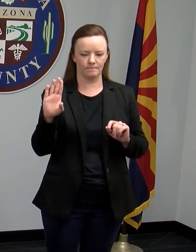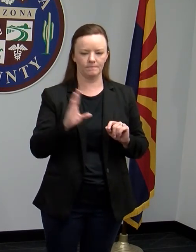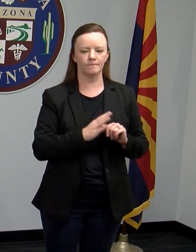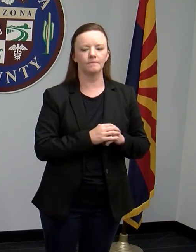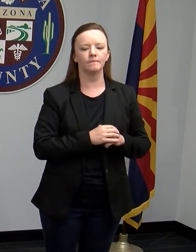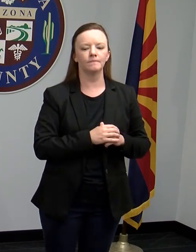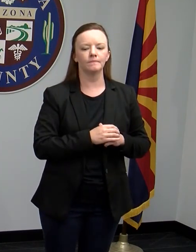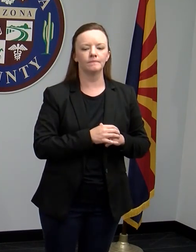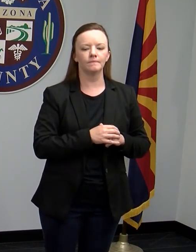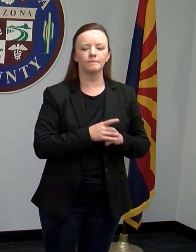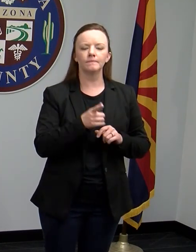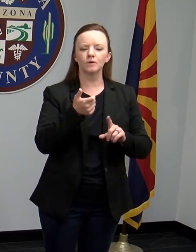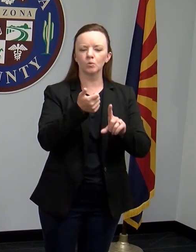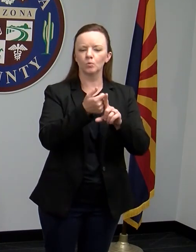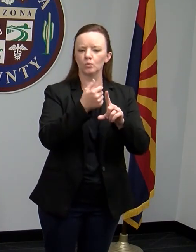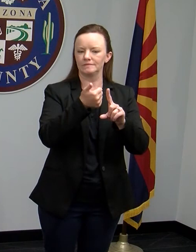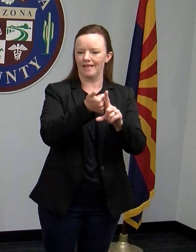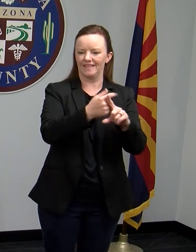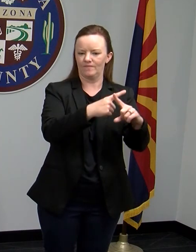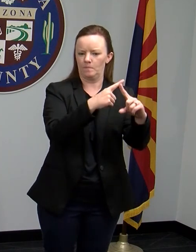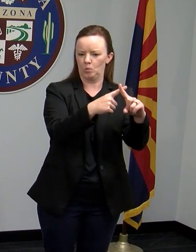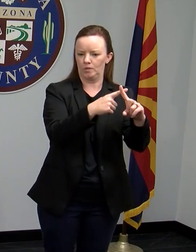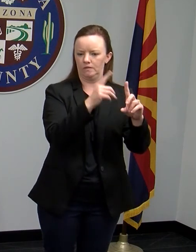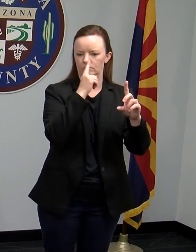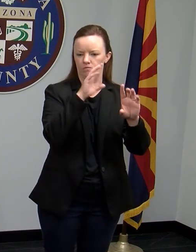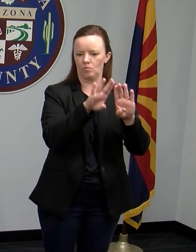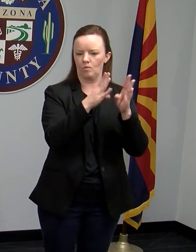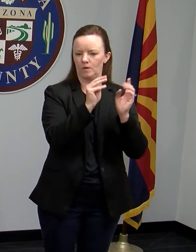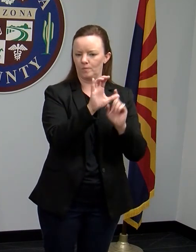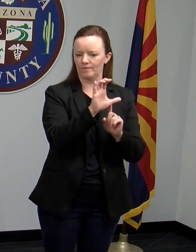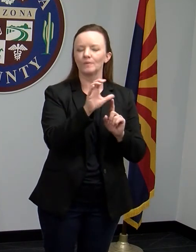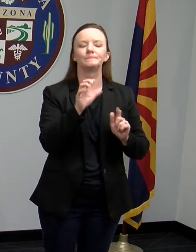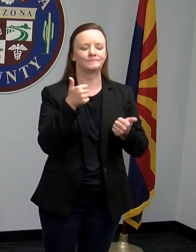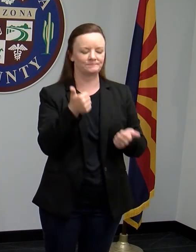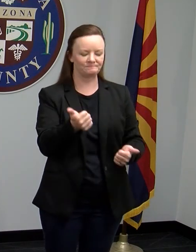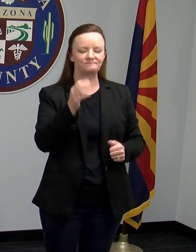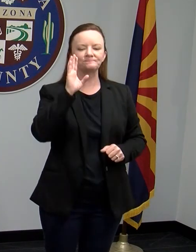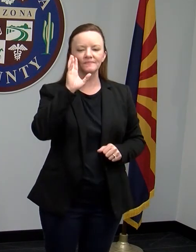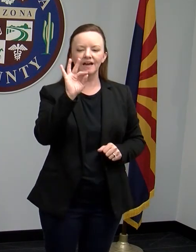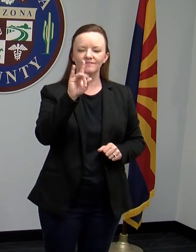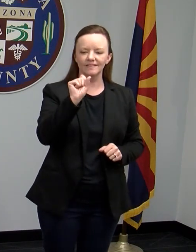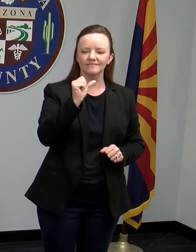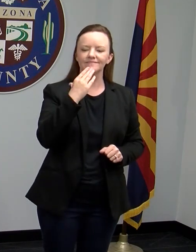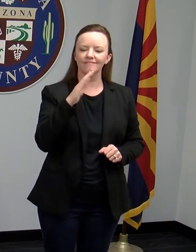Brian. You're self-muted if you'll unmute in the community. There we go. High fields. Thanks, Chad.